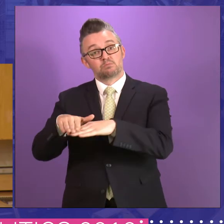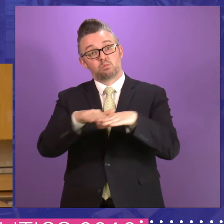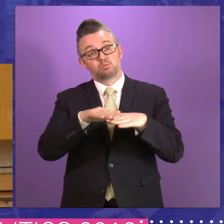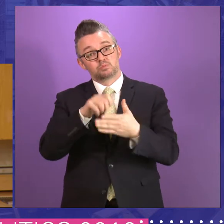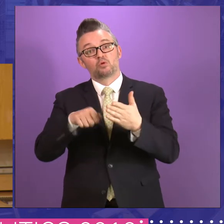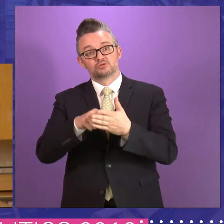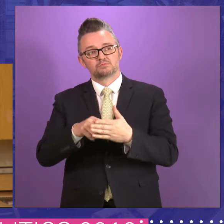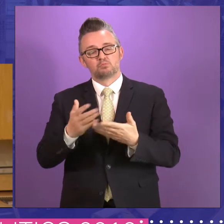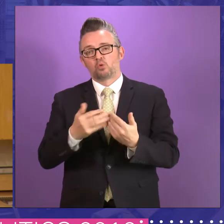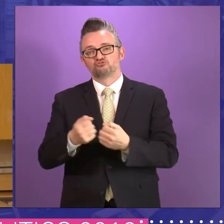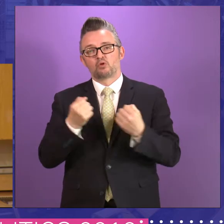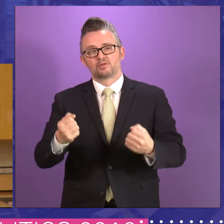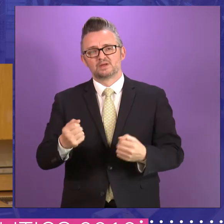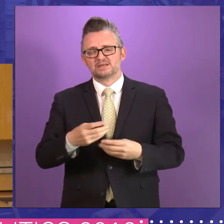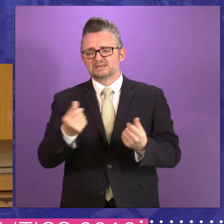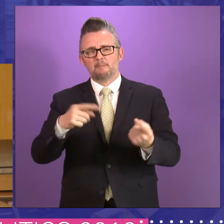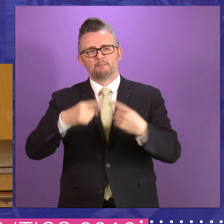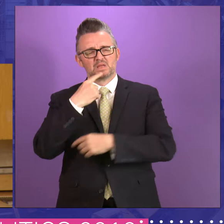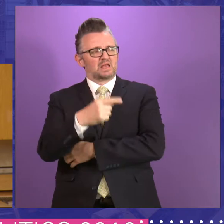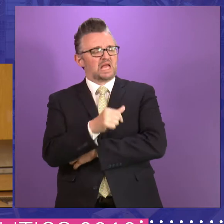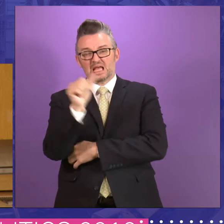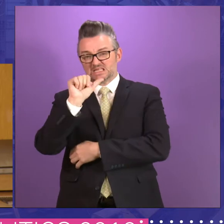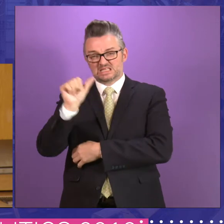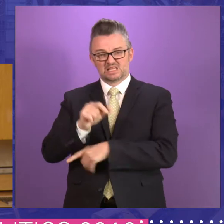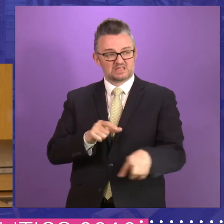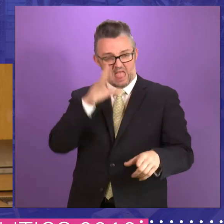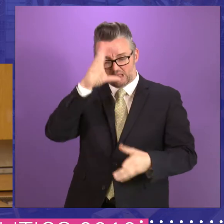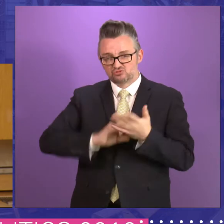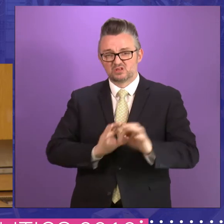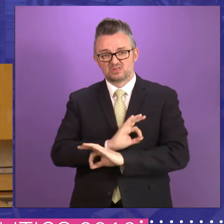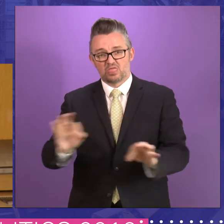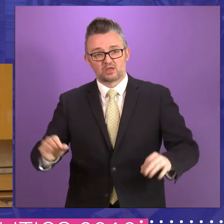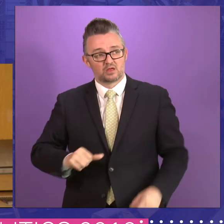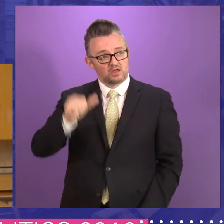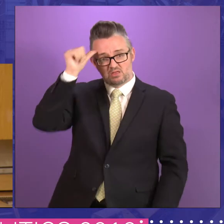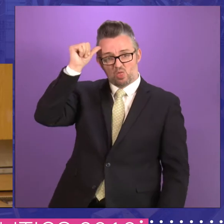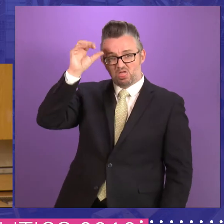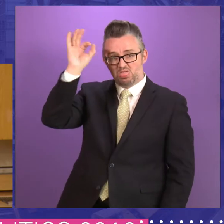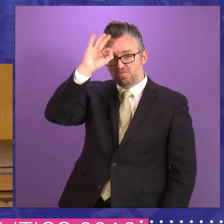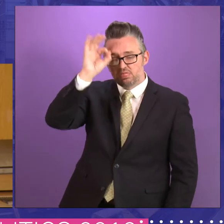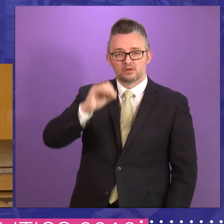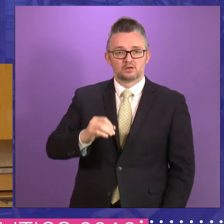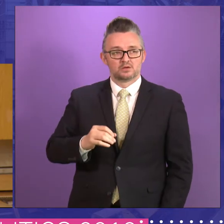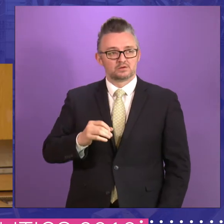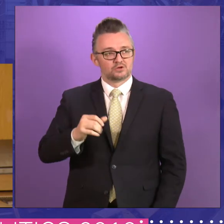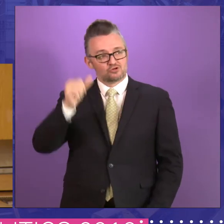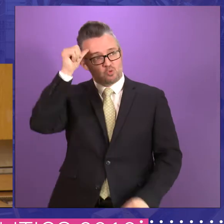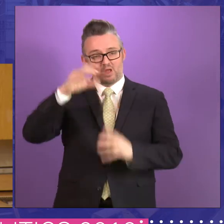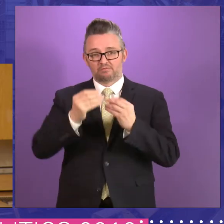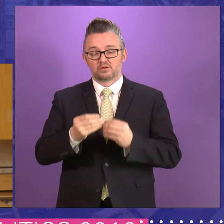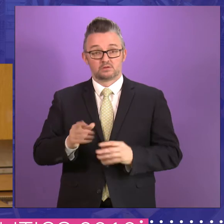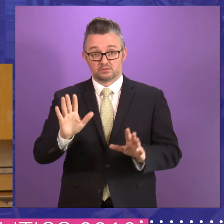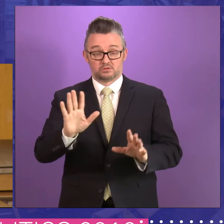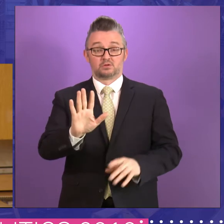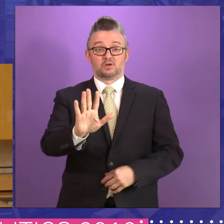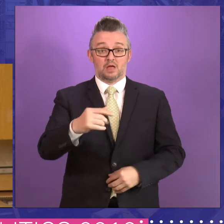say 16 year old doesn't have the experience, doesn't have the knowledge, doesn't have the brain power. Hey, I meet a lot of